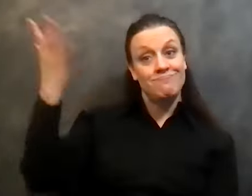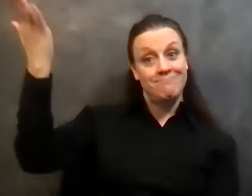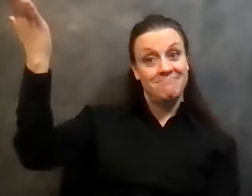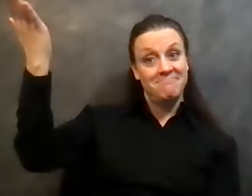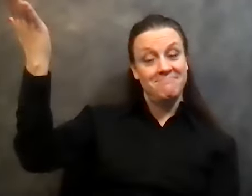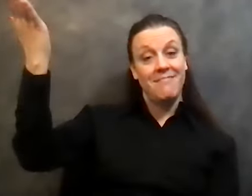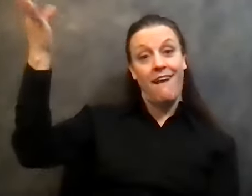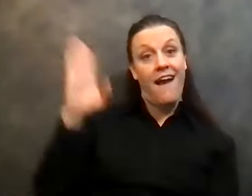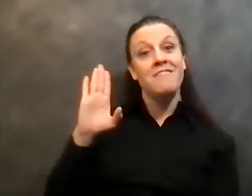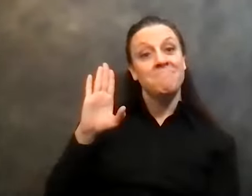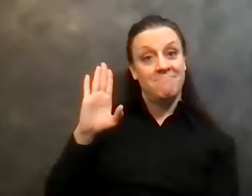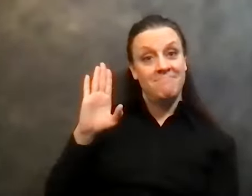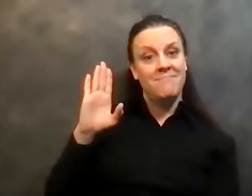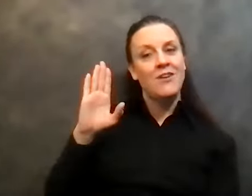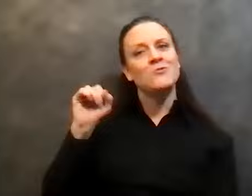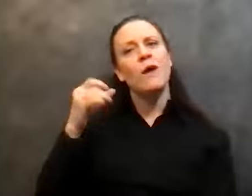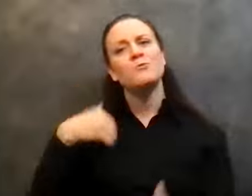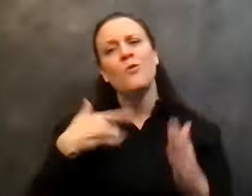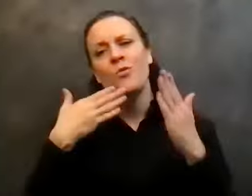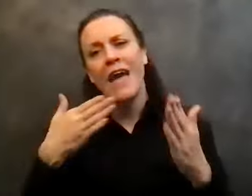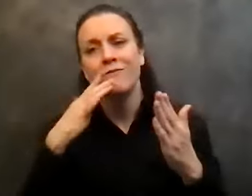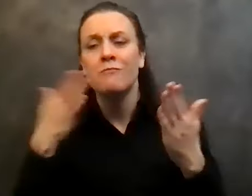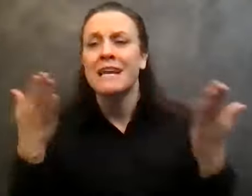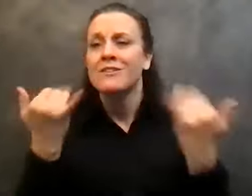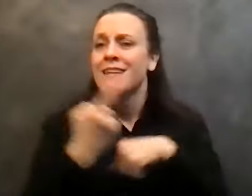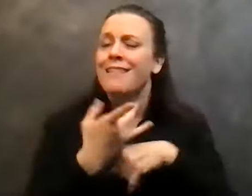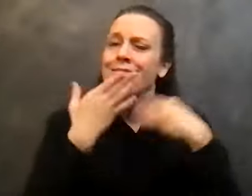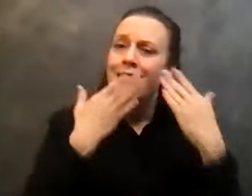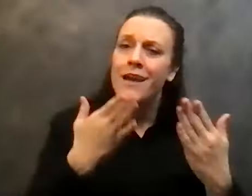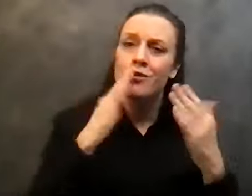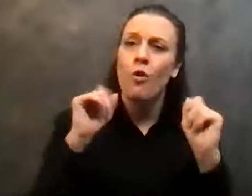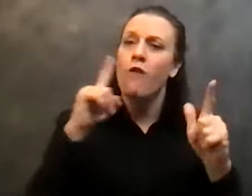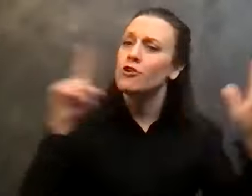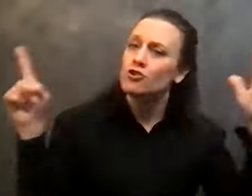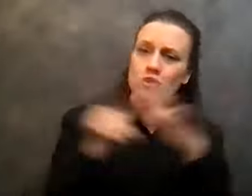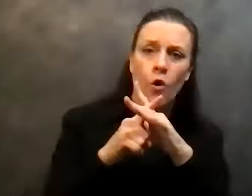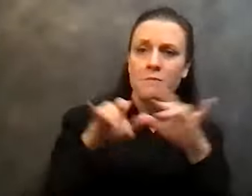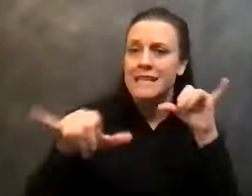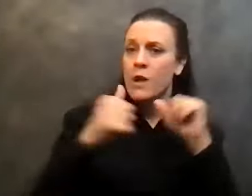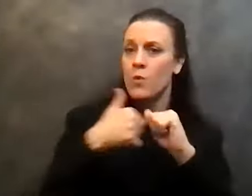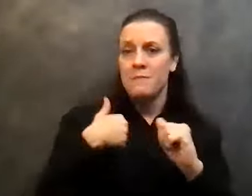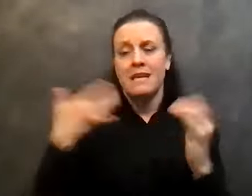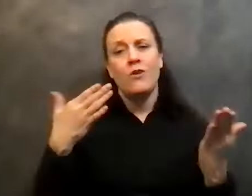you all for, uh, for showing up and sticking with me here. This is a wonderful conference.